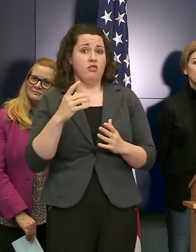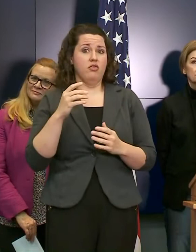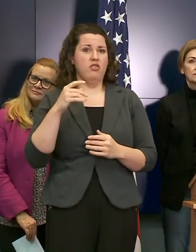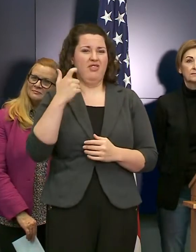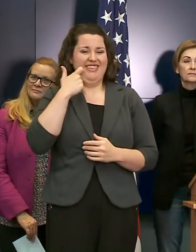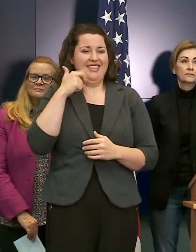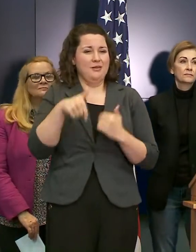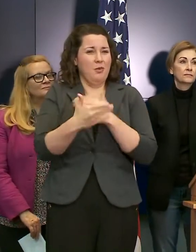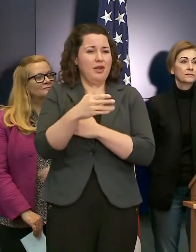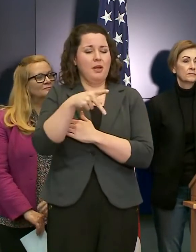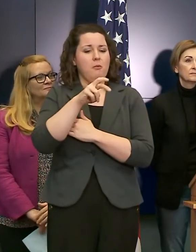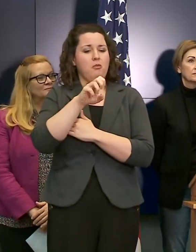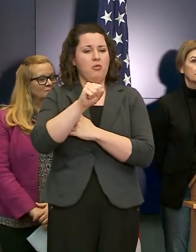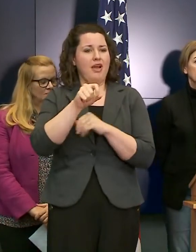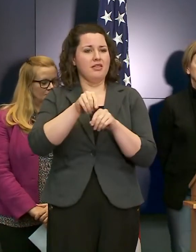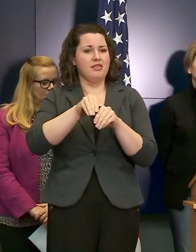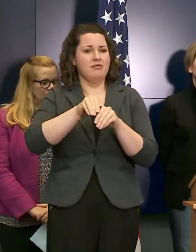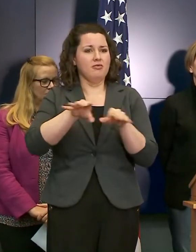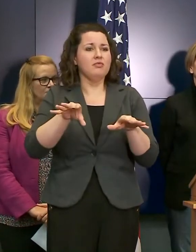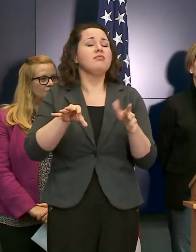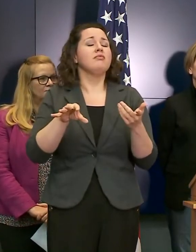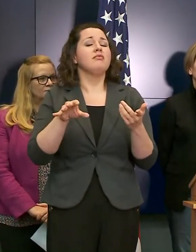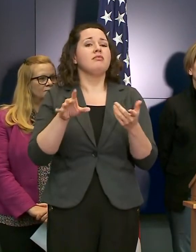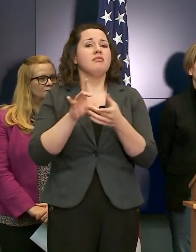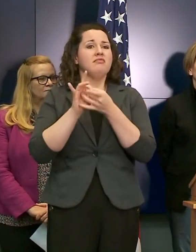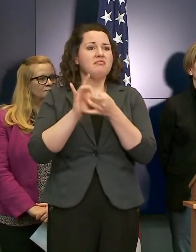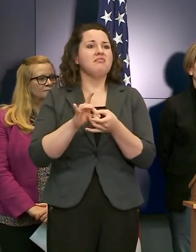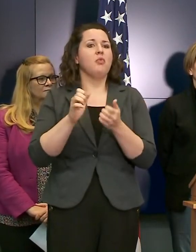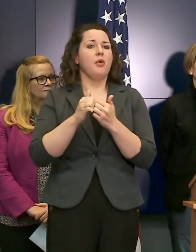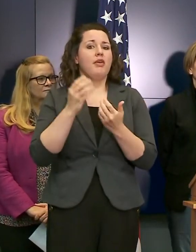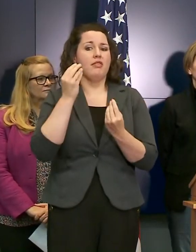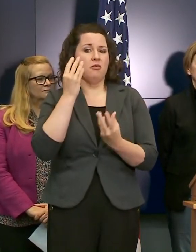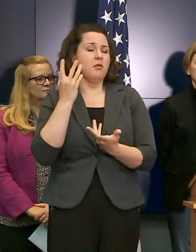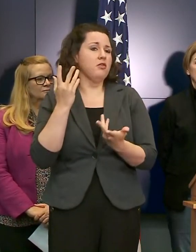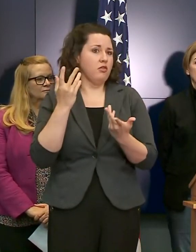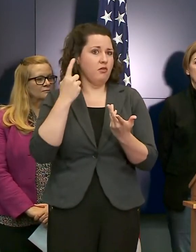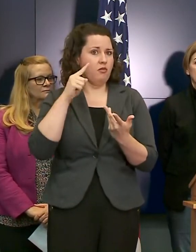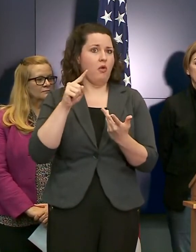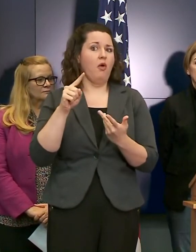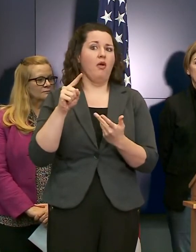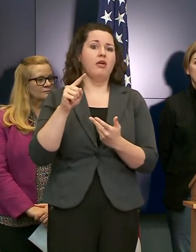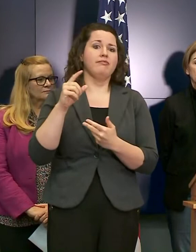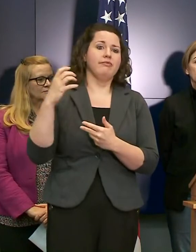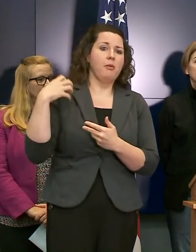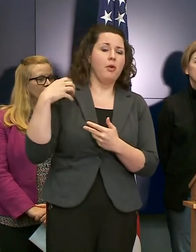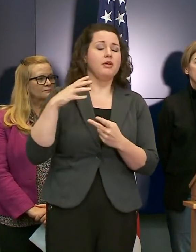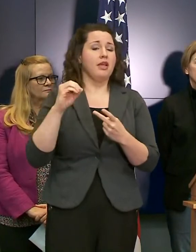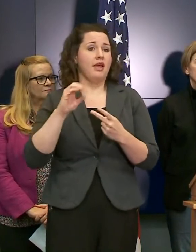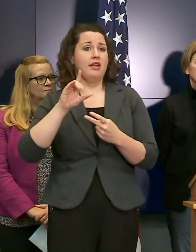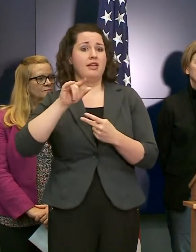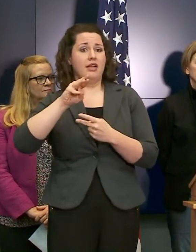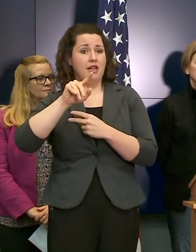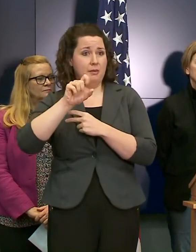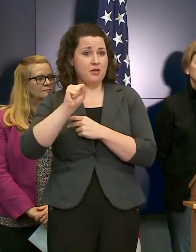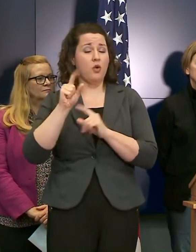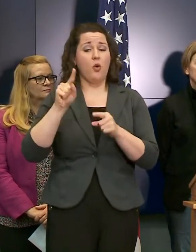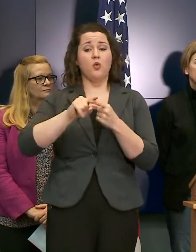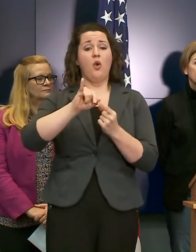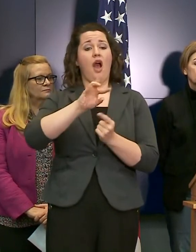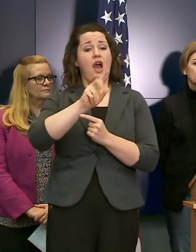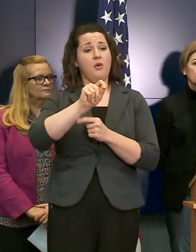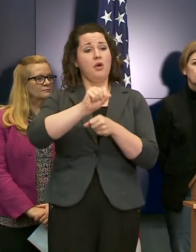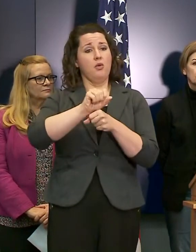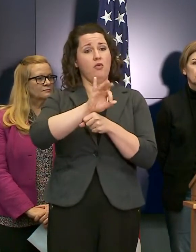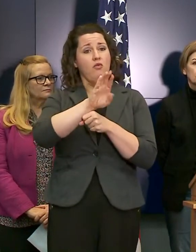release this morning regarding information for employers and claimants. I would encourage everyone to go to the Iowa Workforce Development webpage. We will